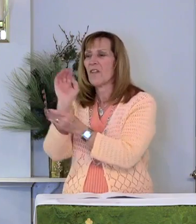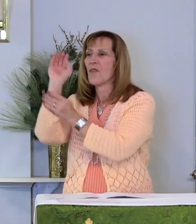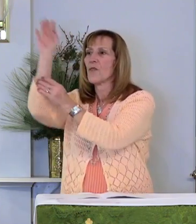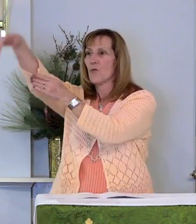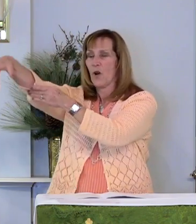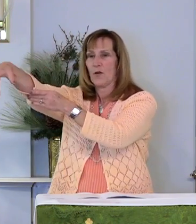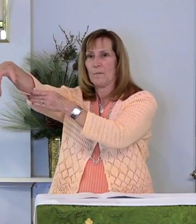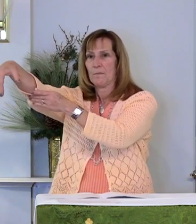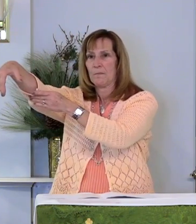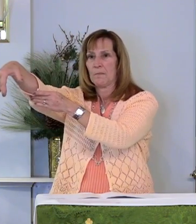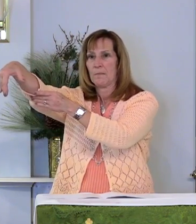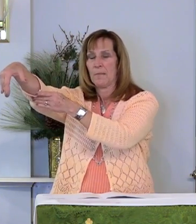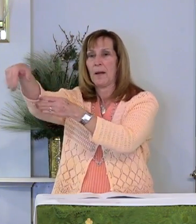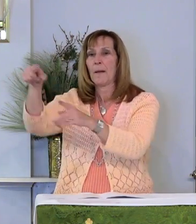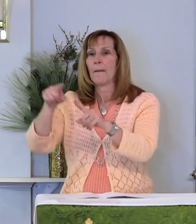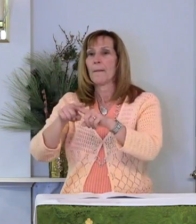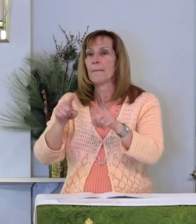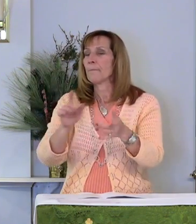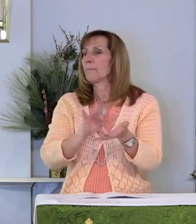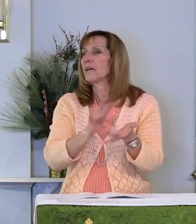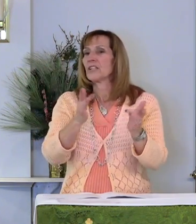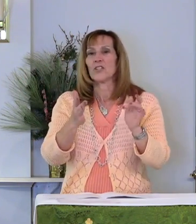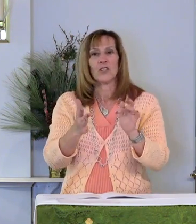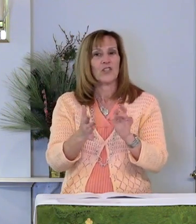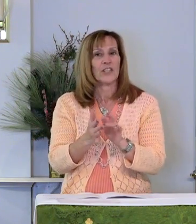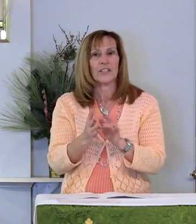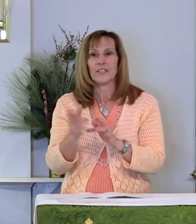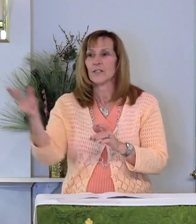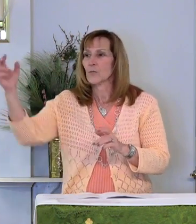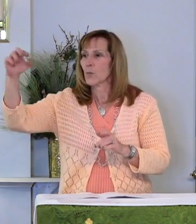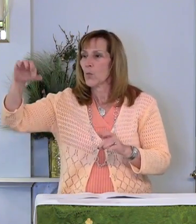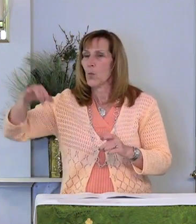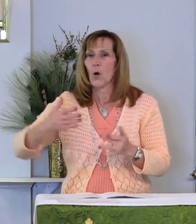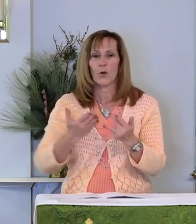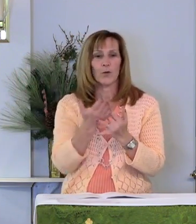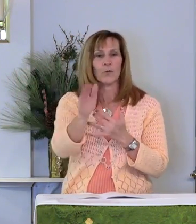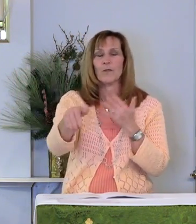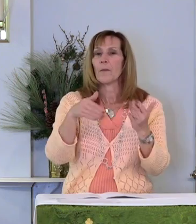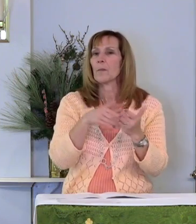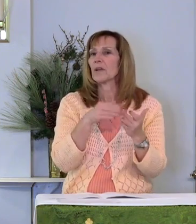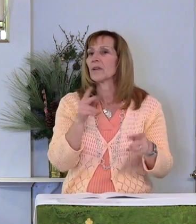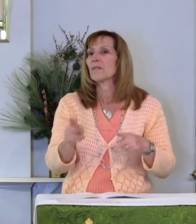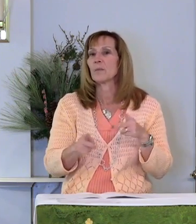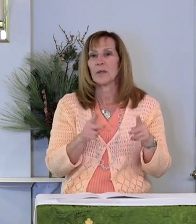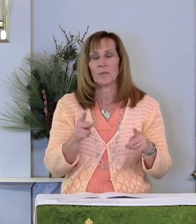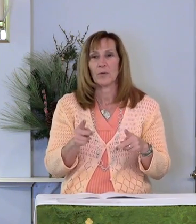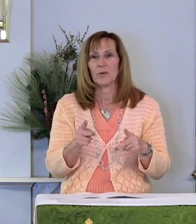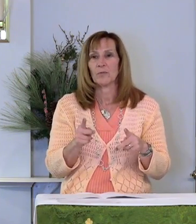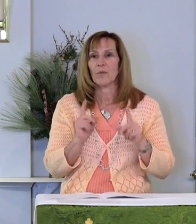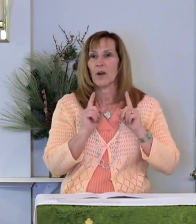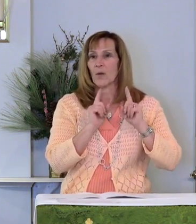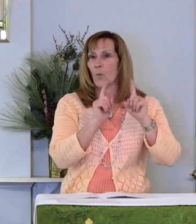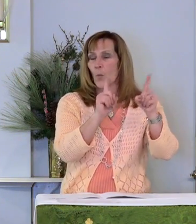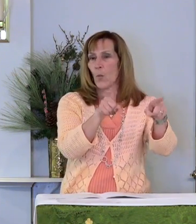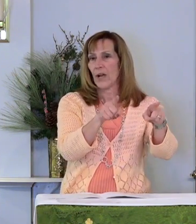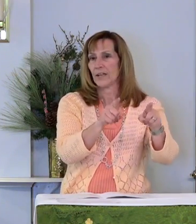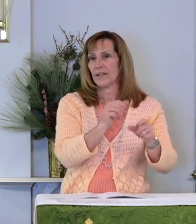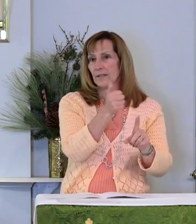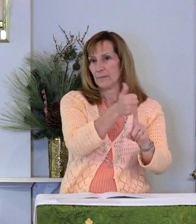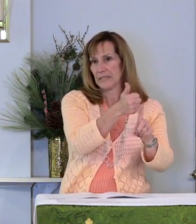throw Him off. But Jesus walked through the middle of them and went away.